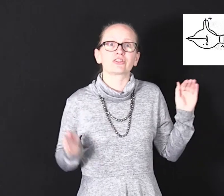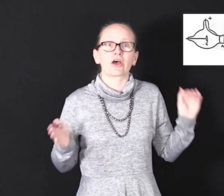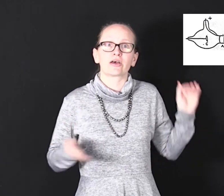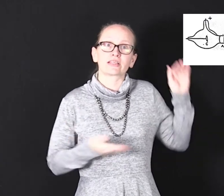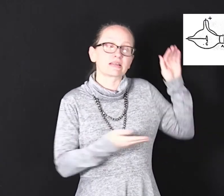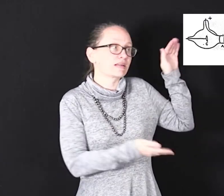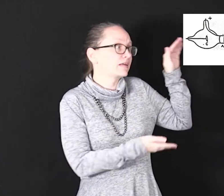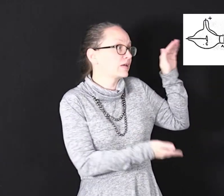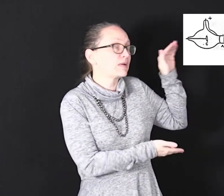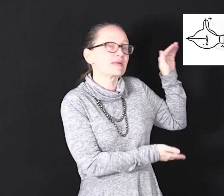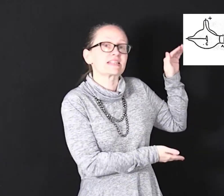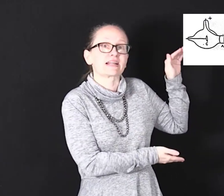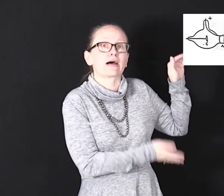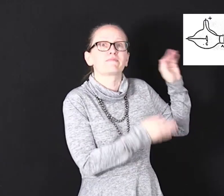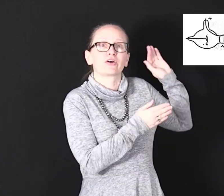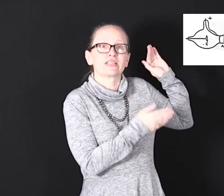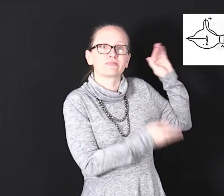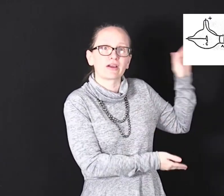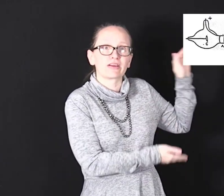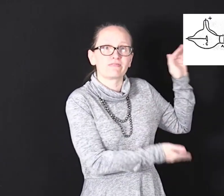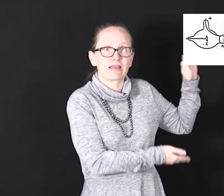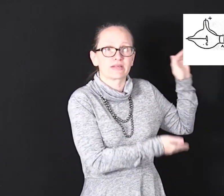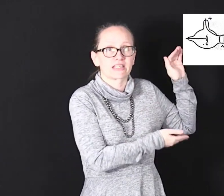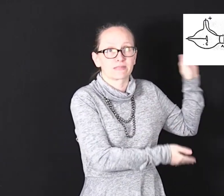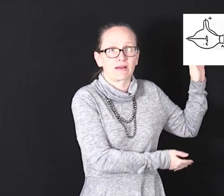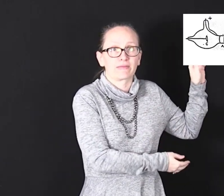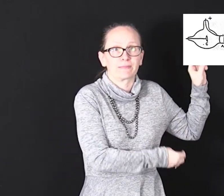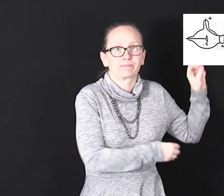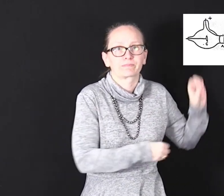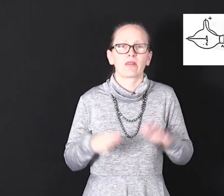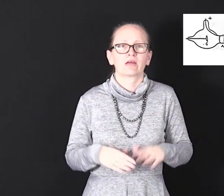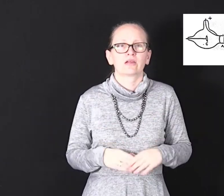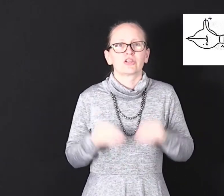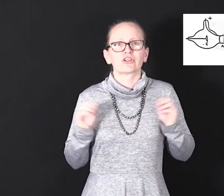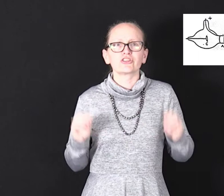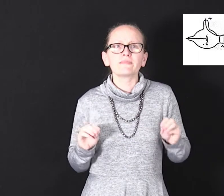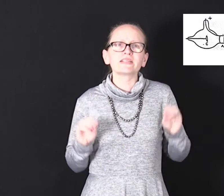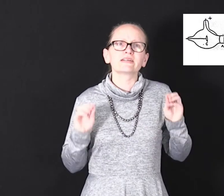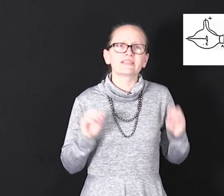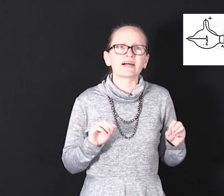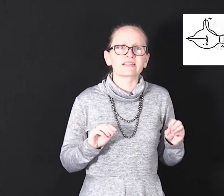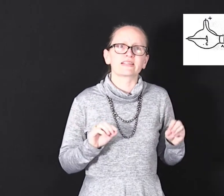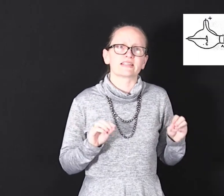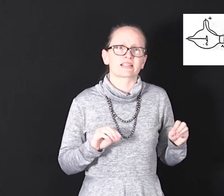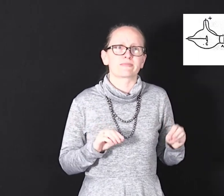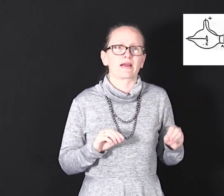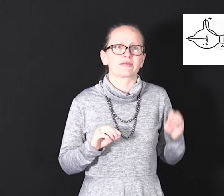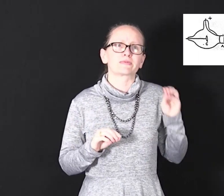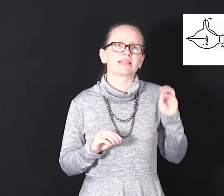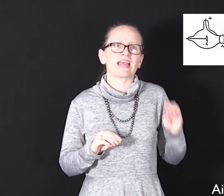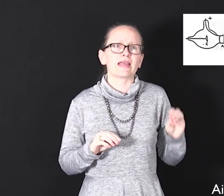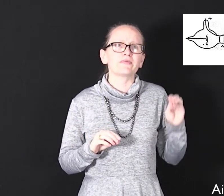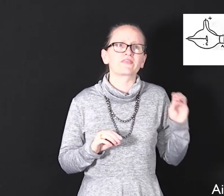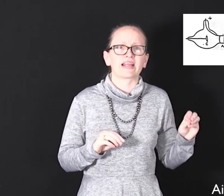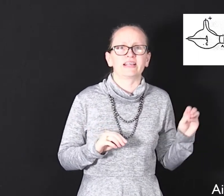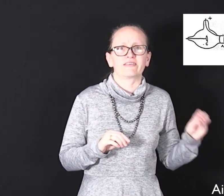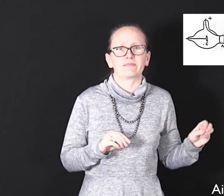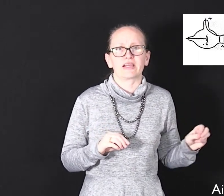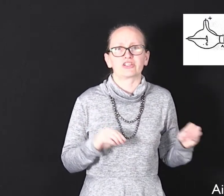the equipment set up for his very famous experiment. So Thompson conducted his experiments with the aim of gaining information